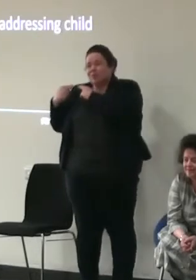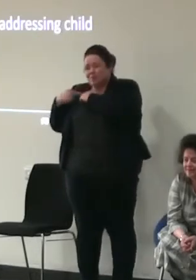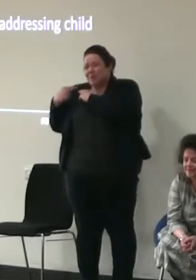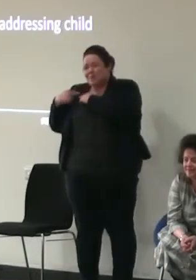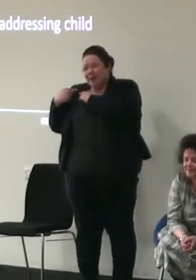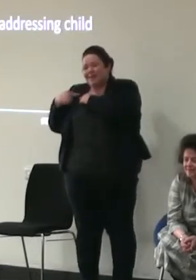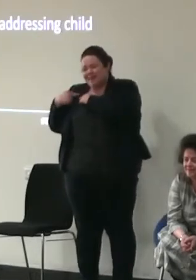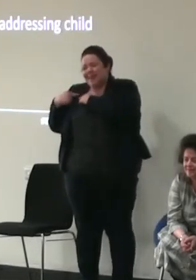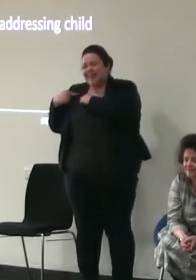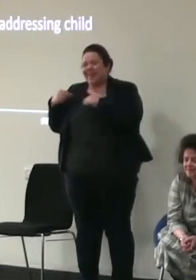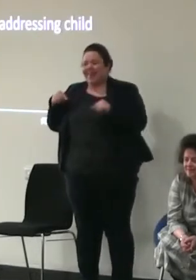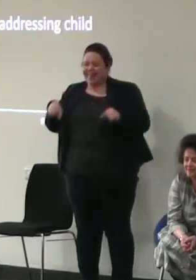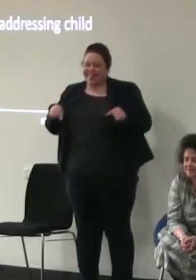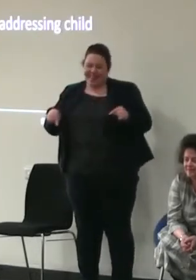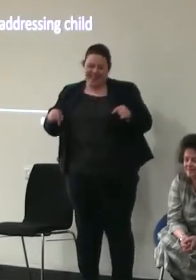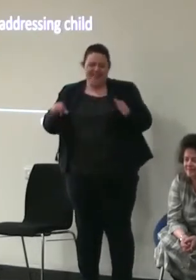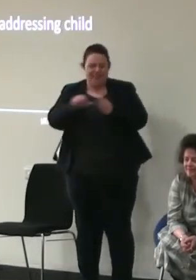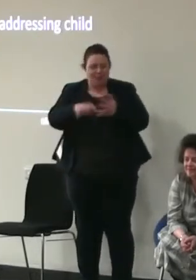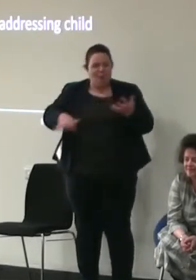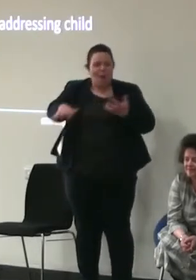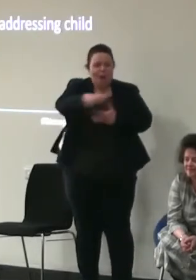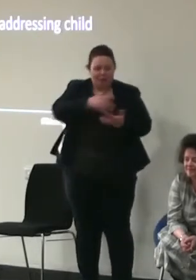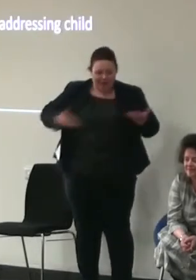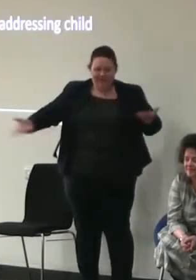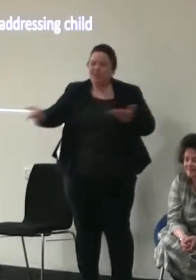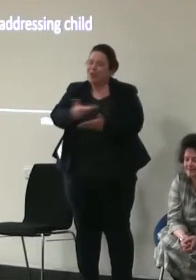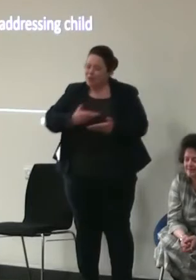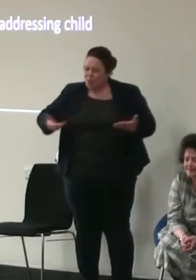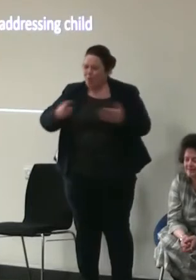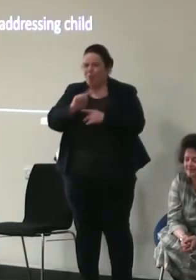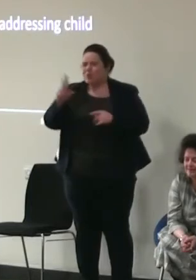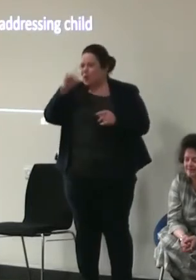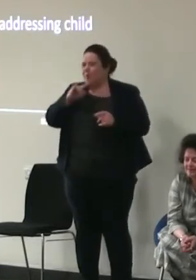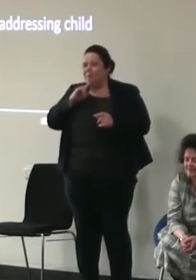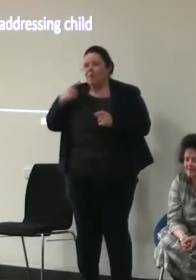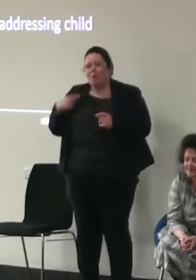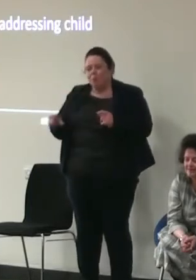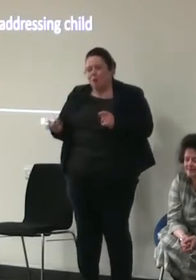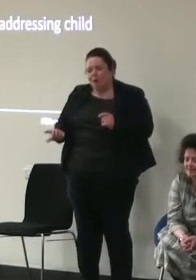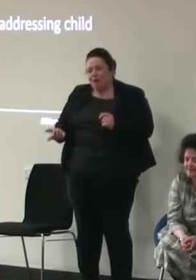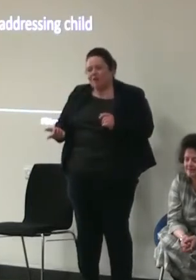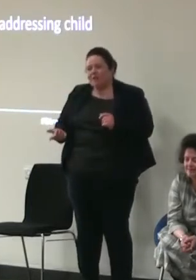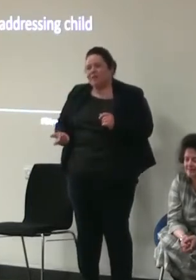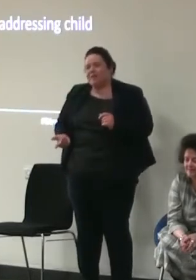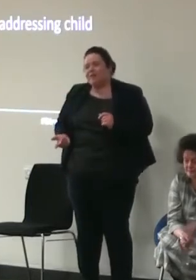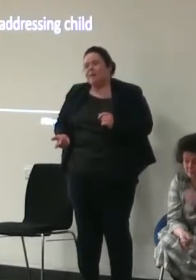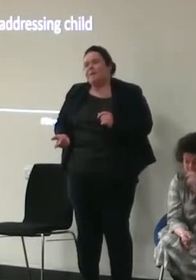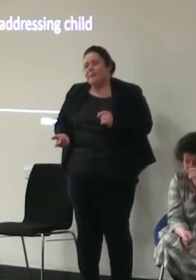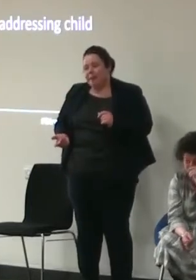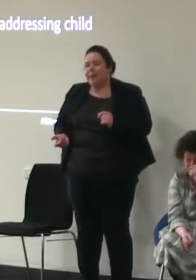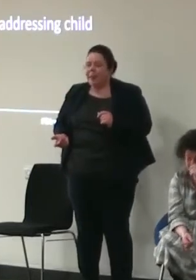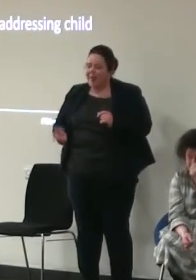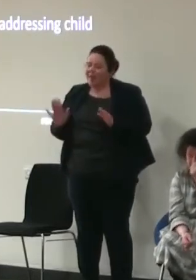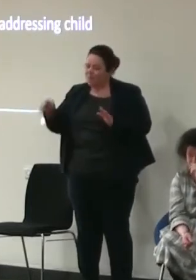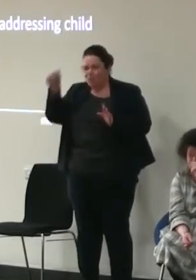that you know this is in a very complex discussion of what what is it that young people want but um i think we